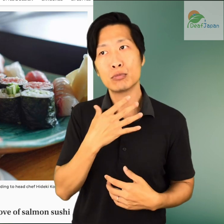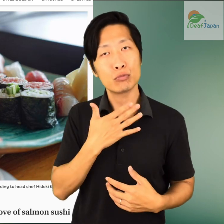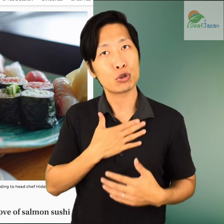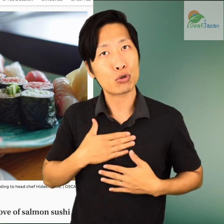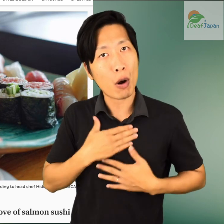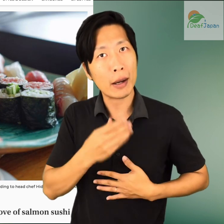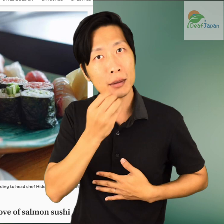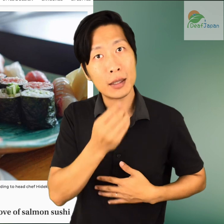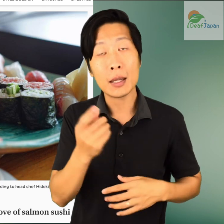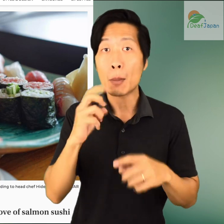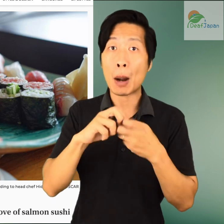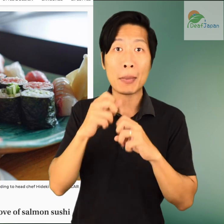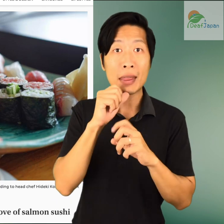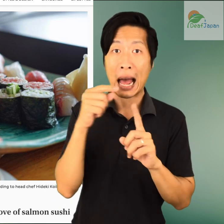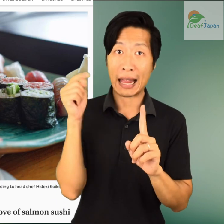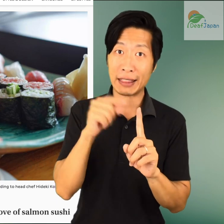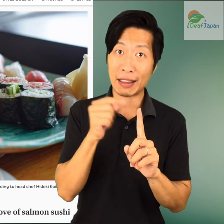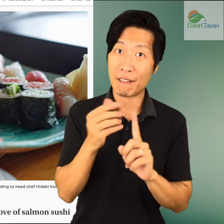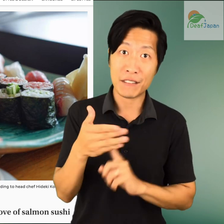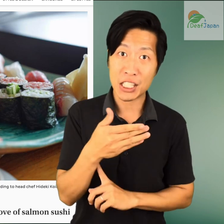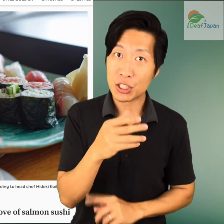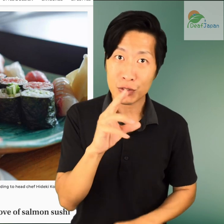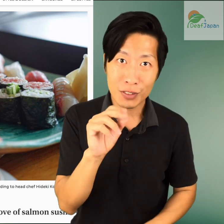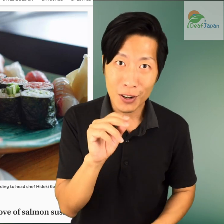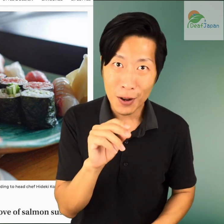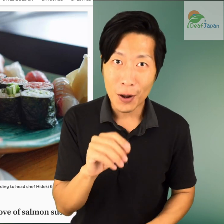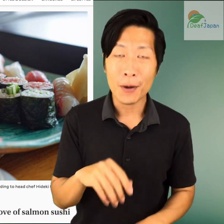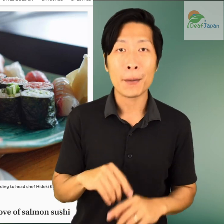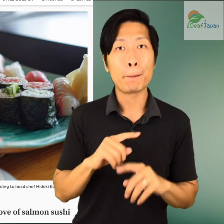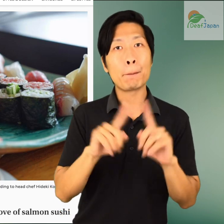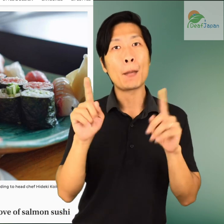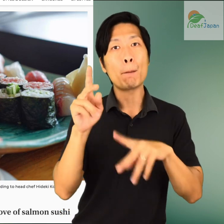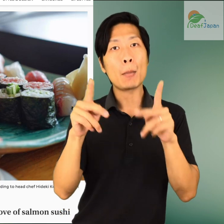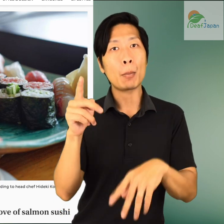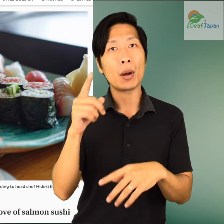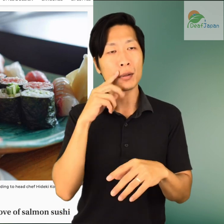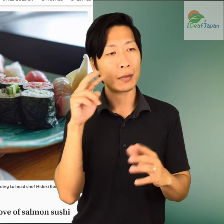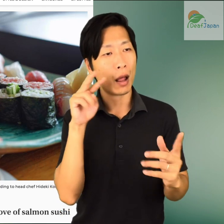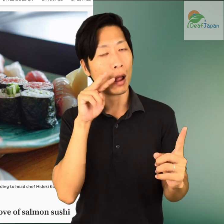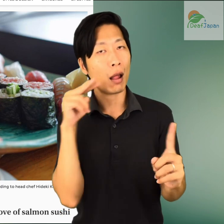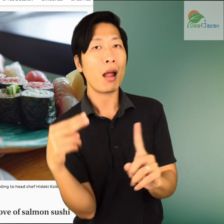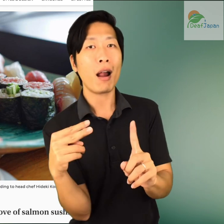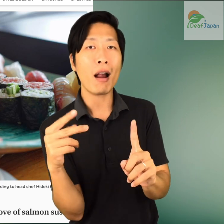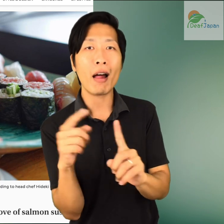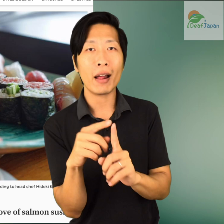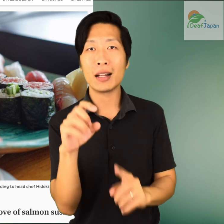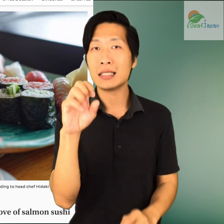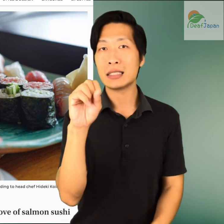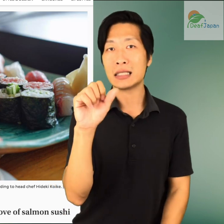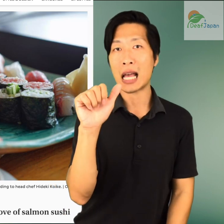The problem was not with the fish, Olsen concluded, but with people's conception of salmon.